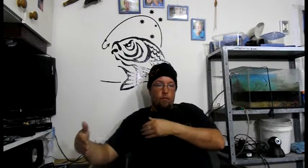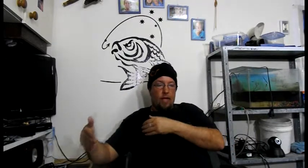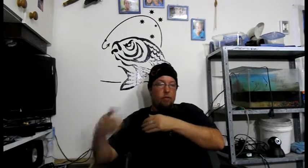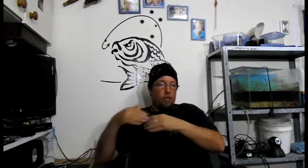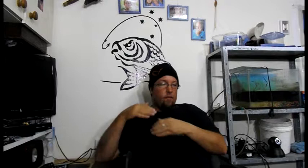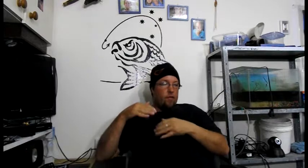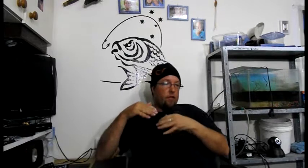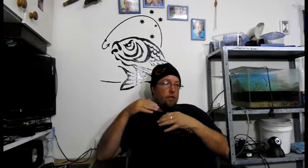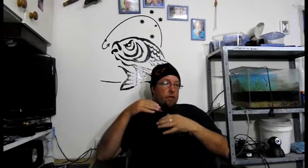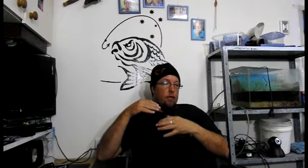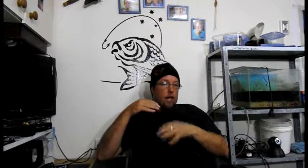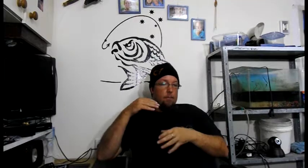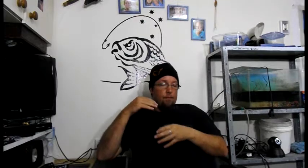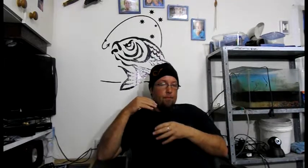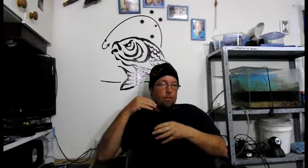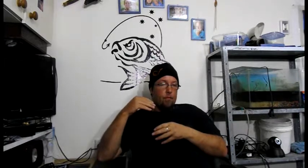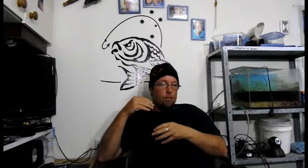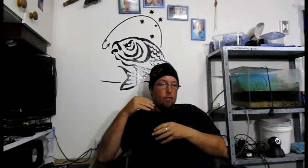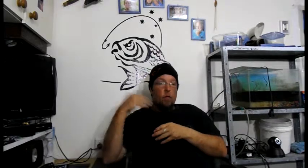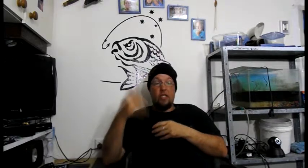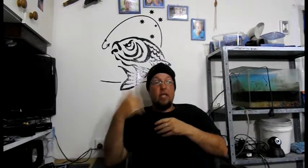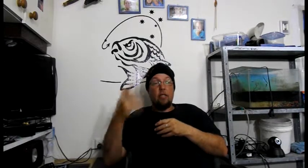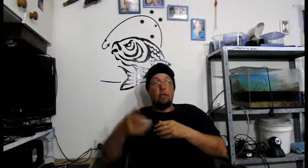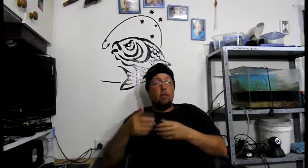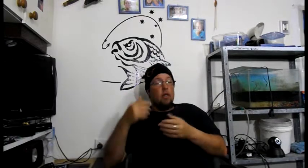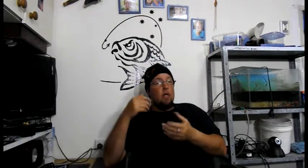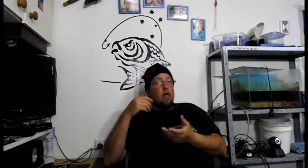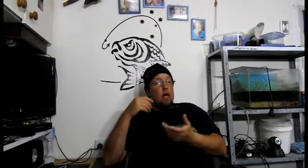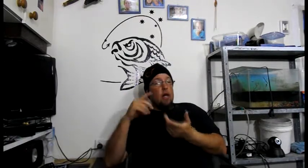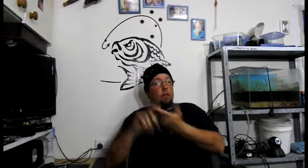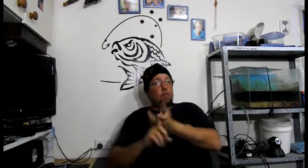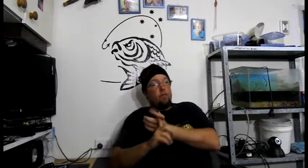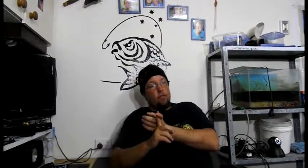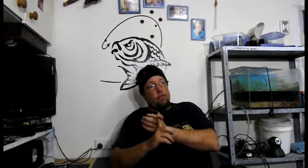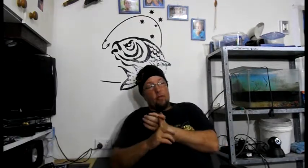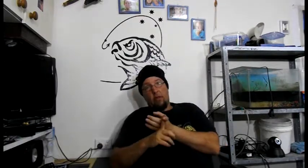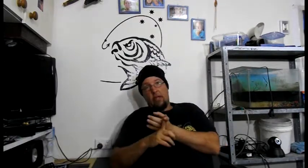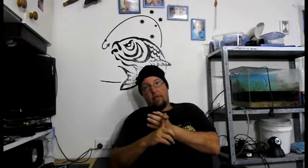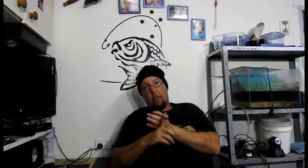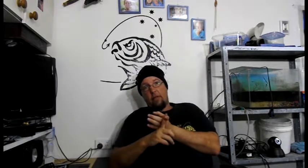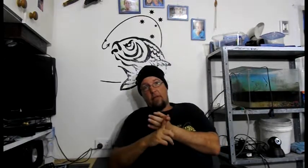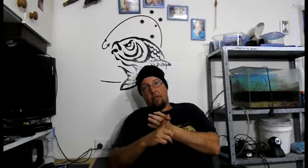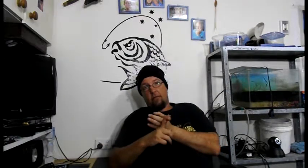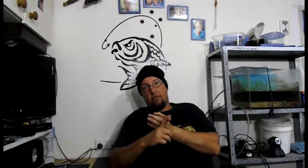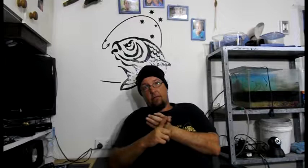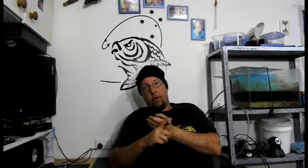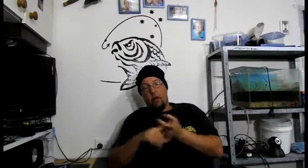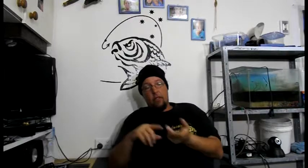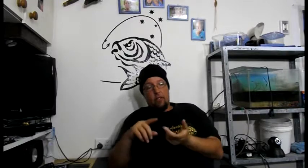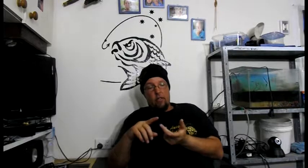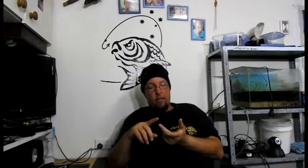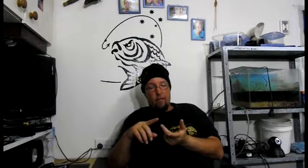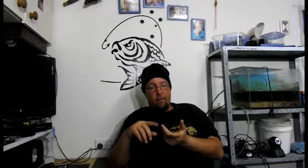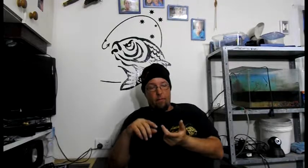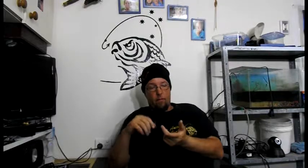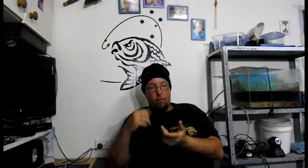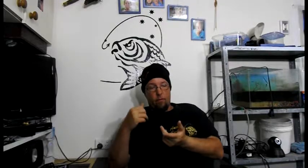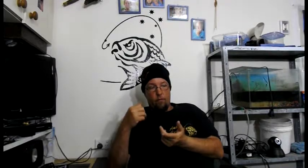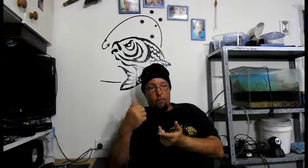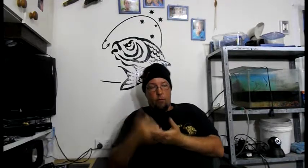Naturally infected. Um. Or injected them. Um. So what they've done. With the. Virus. They've. Put